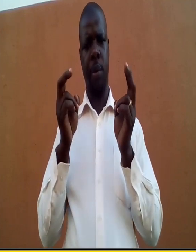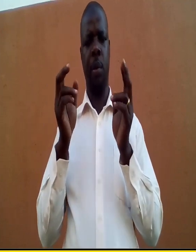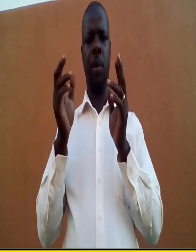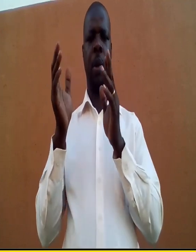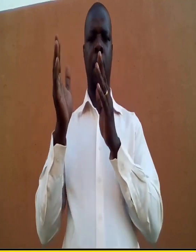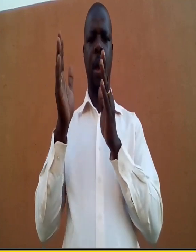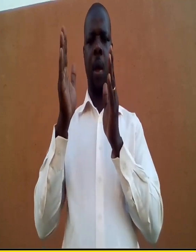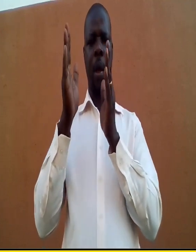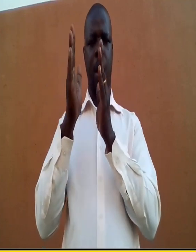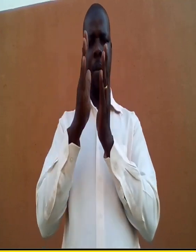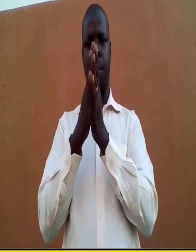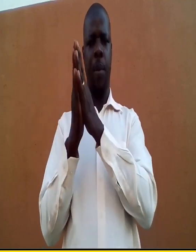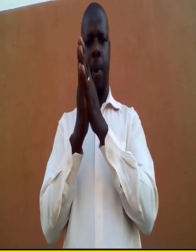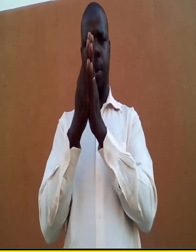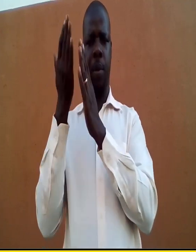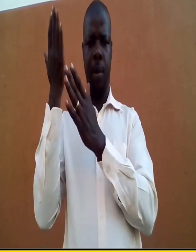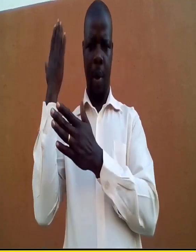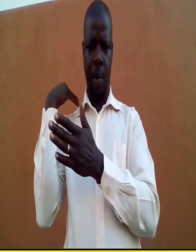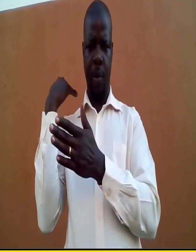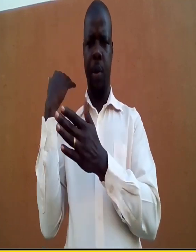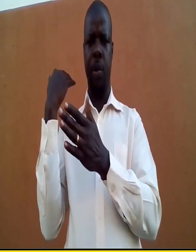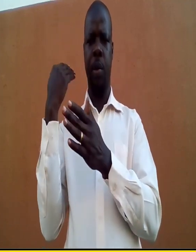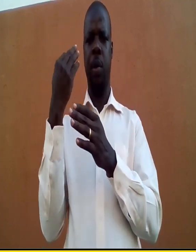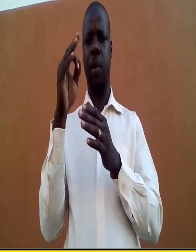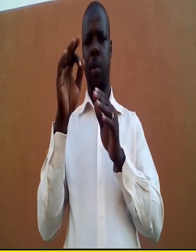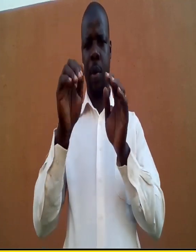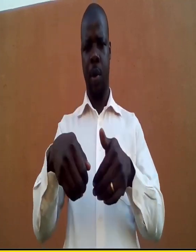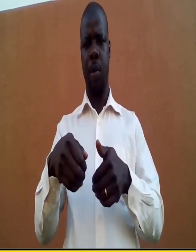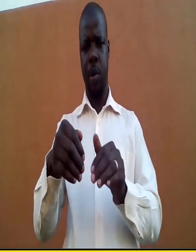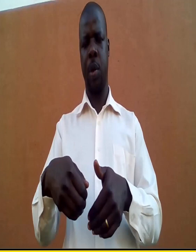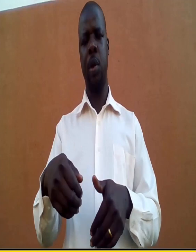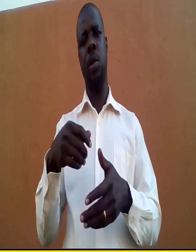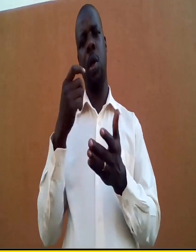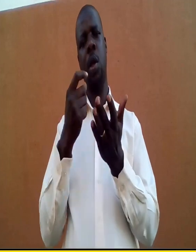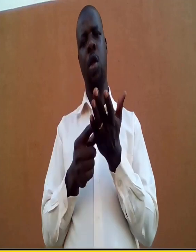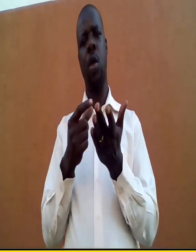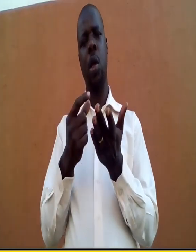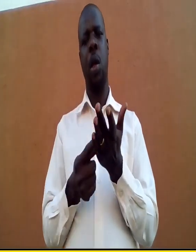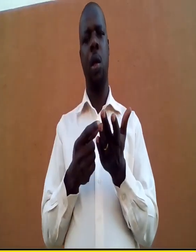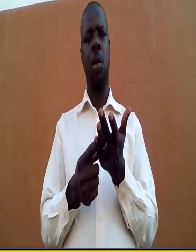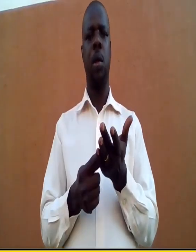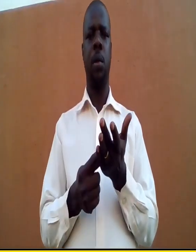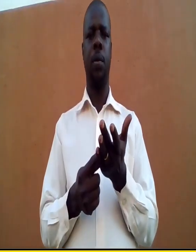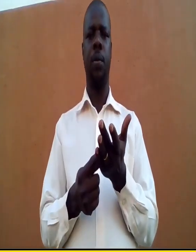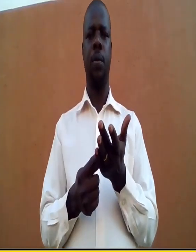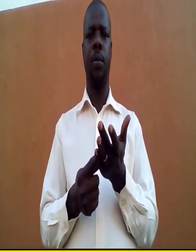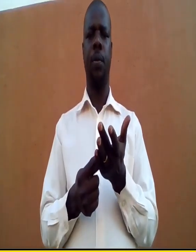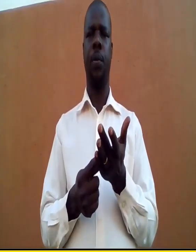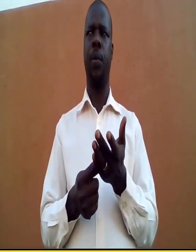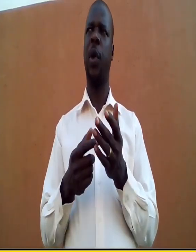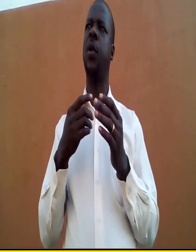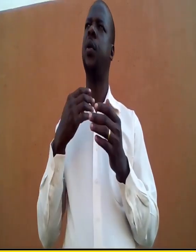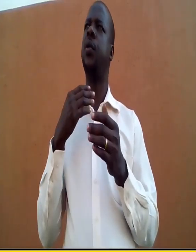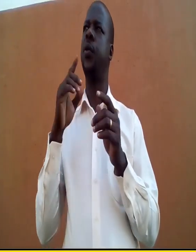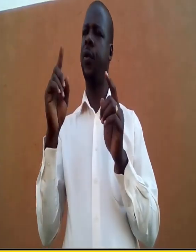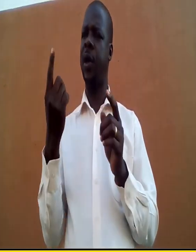The topic today is the background history of agriculture in Uganda.